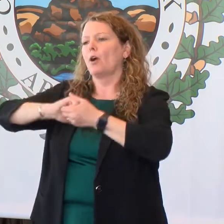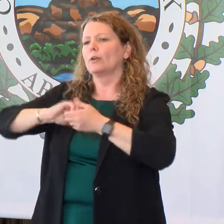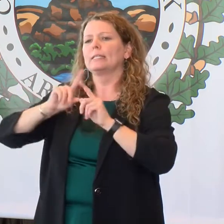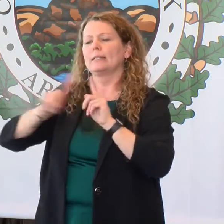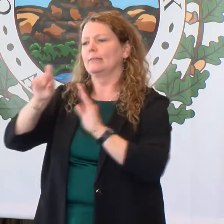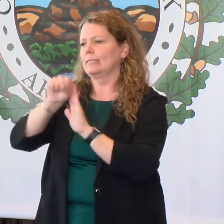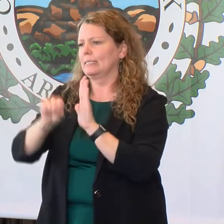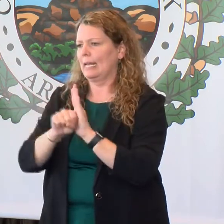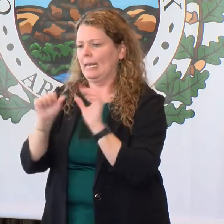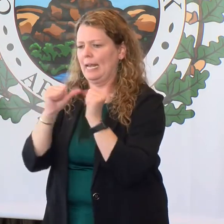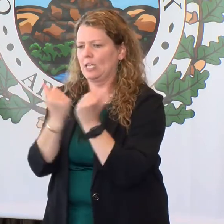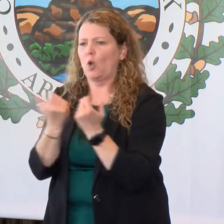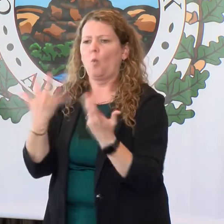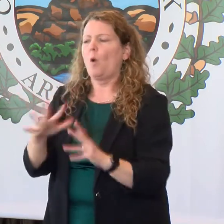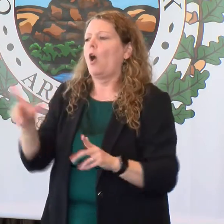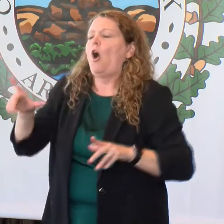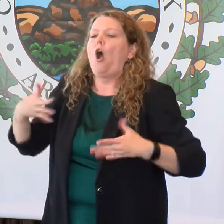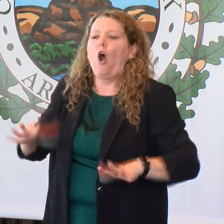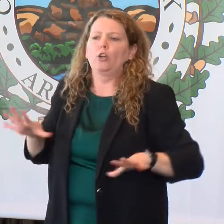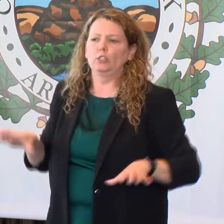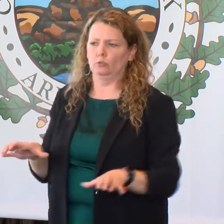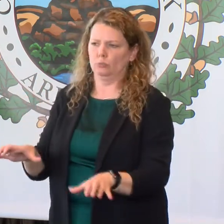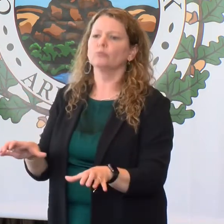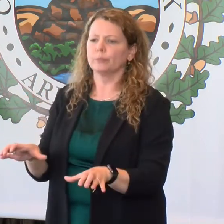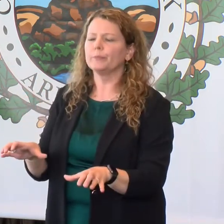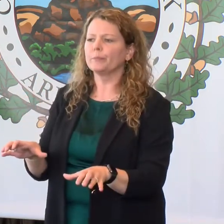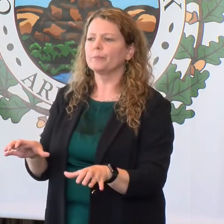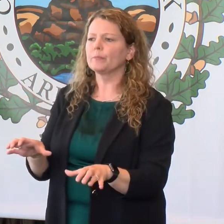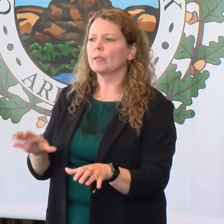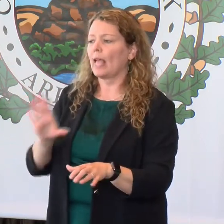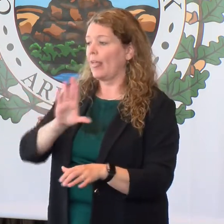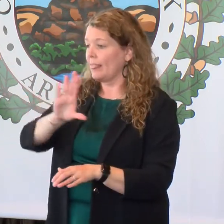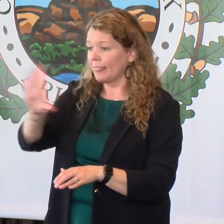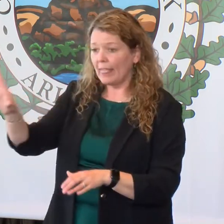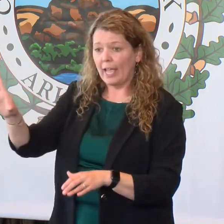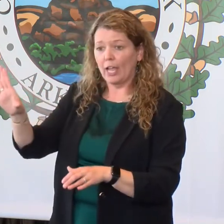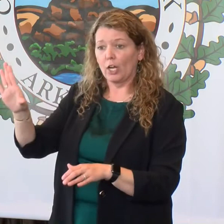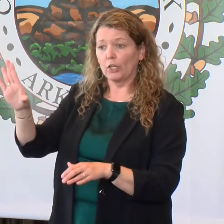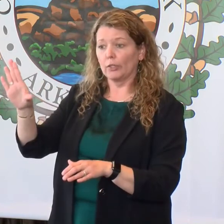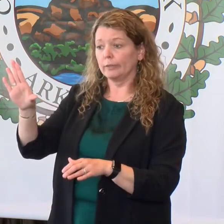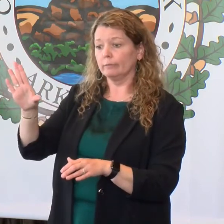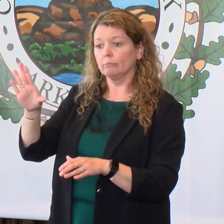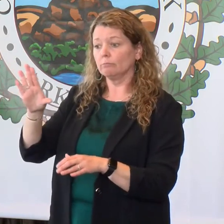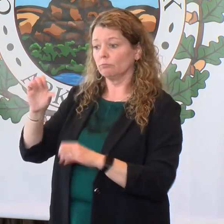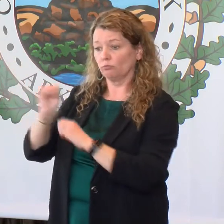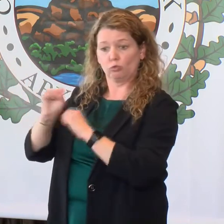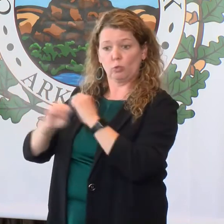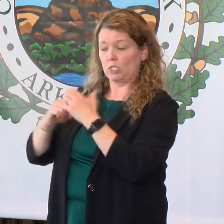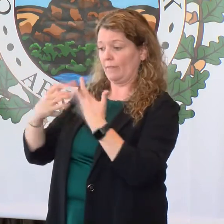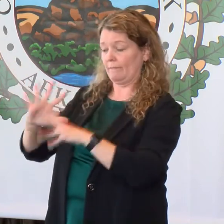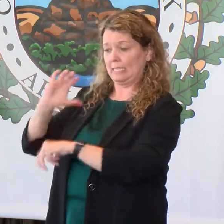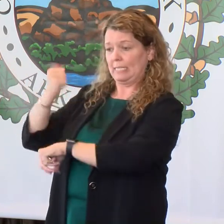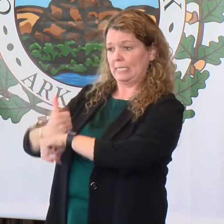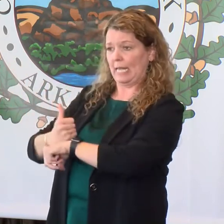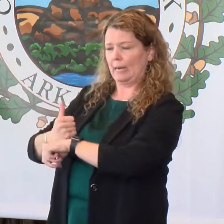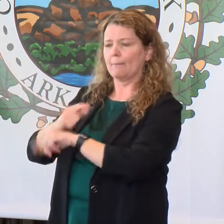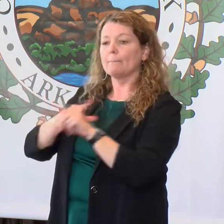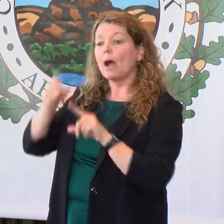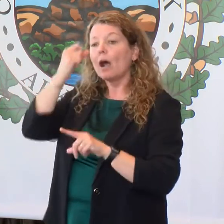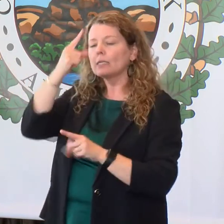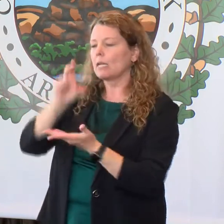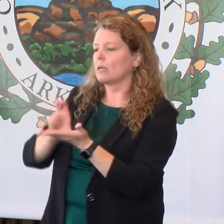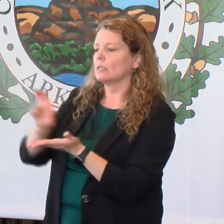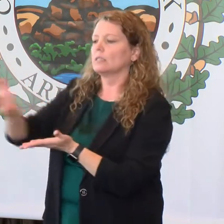agencies in the work that they do and instead using their administrative structures but putting city money